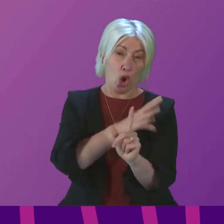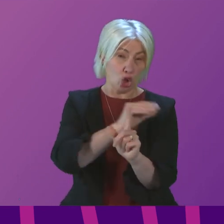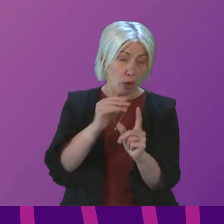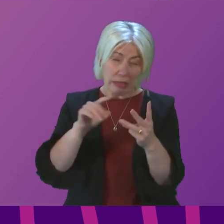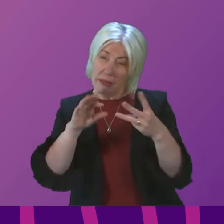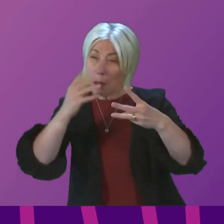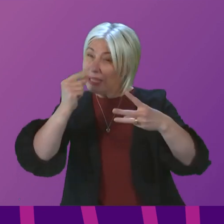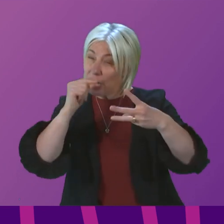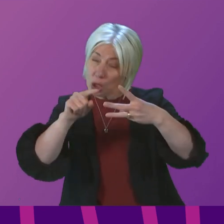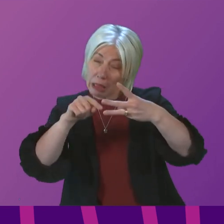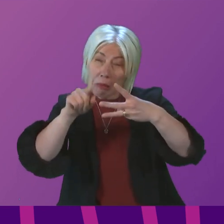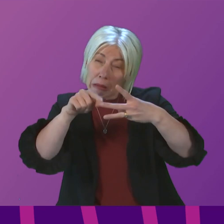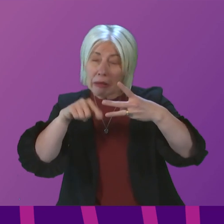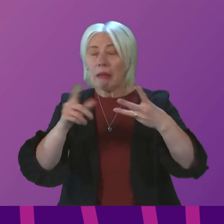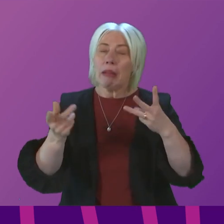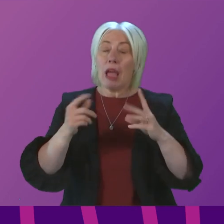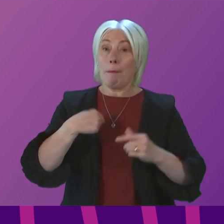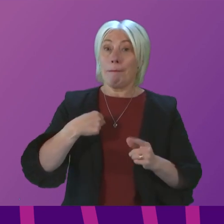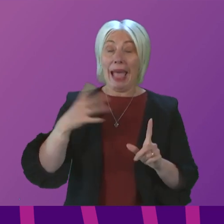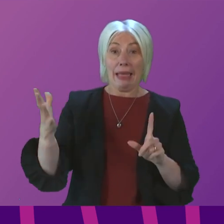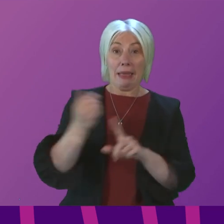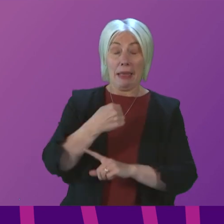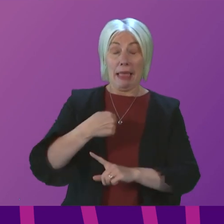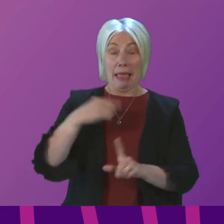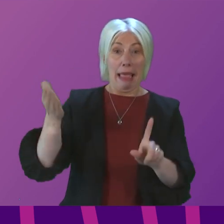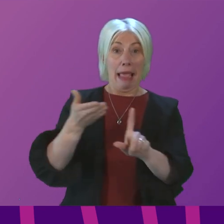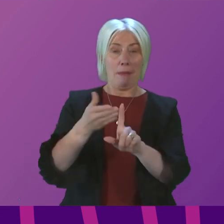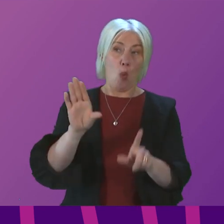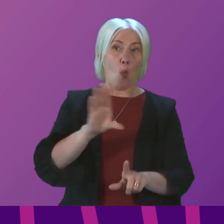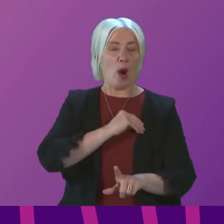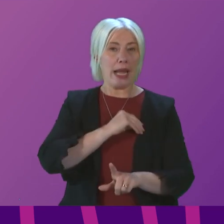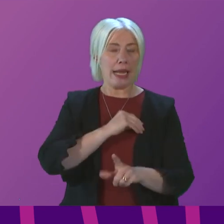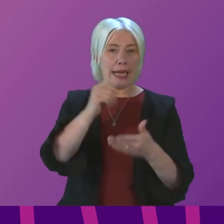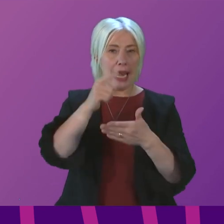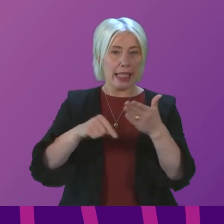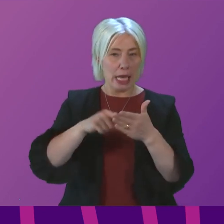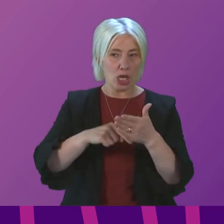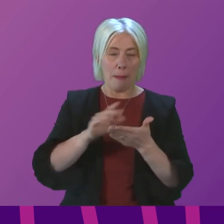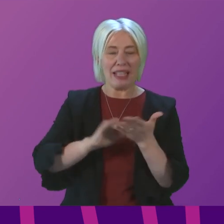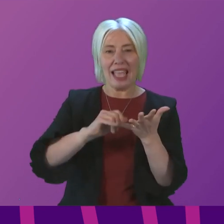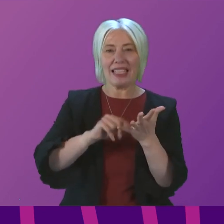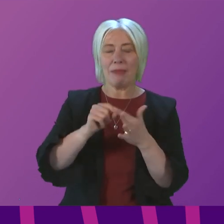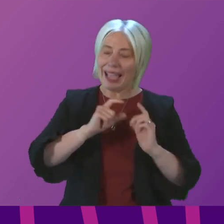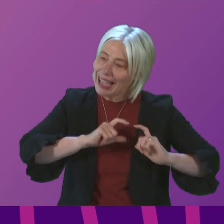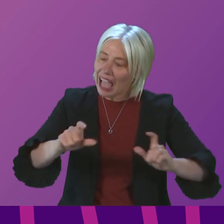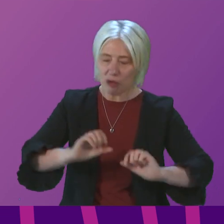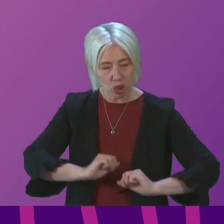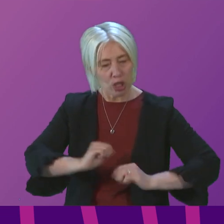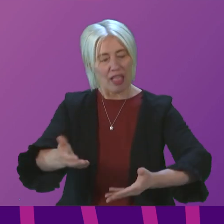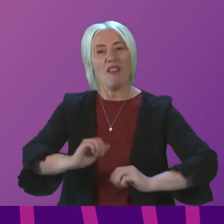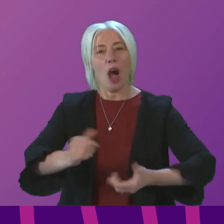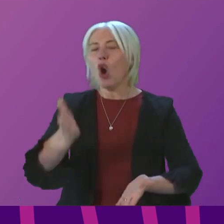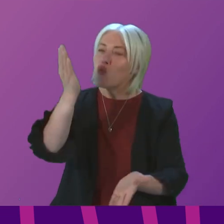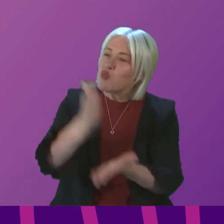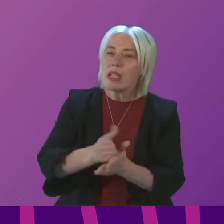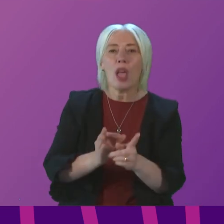ambition. Well, my ambition is to win the election so that the SNP can go on delivering, delivering real improvements for